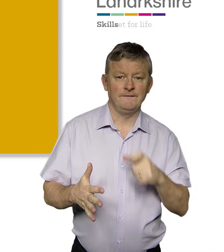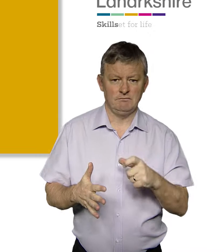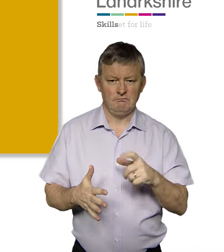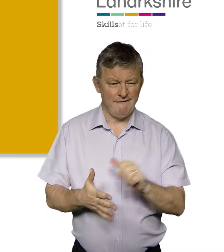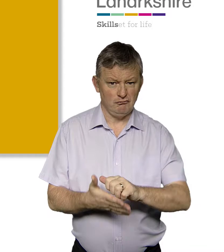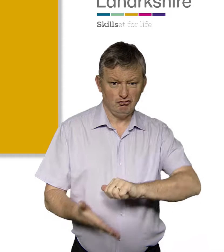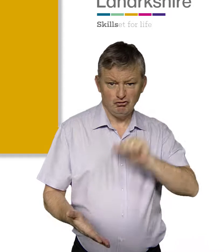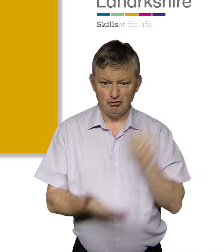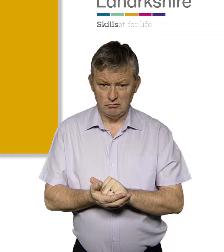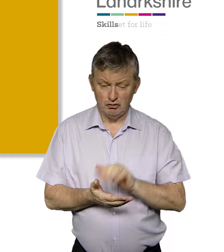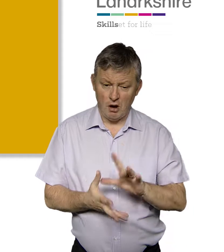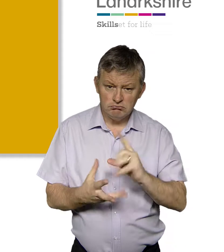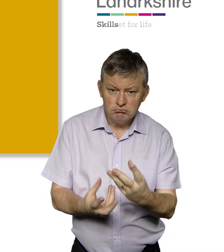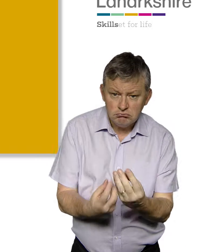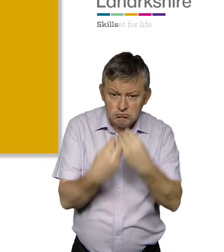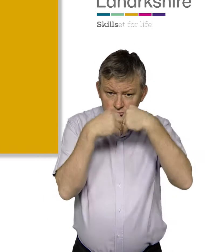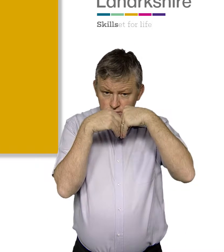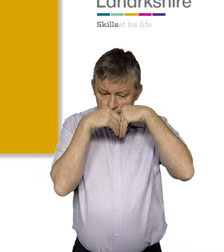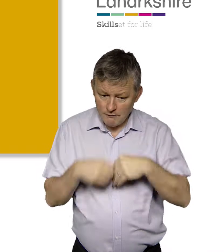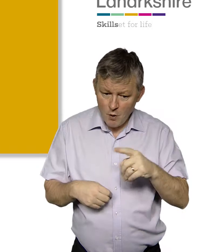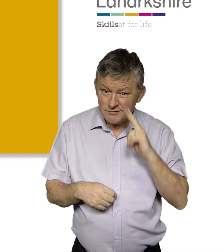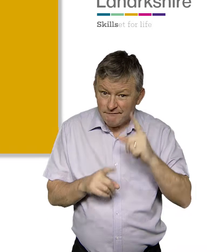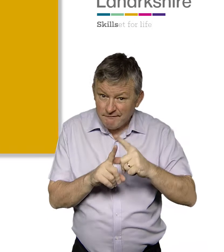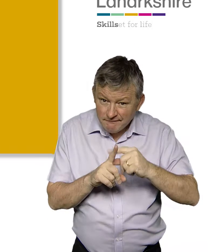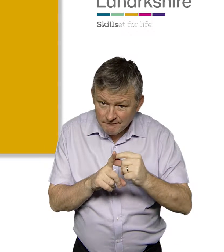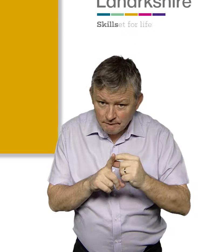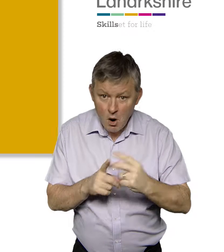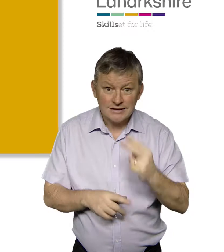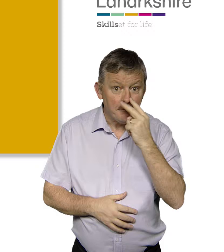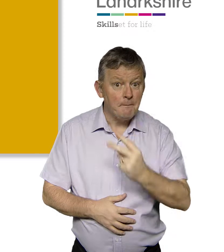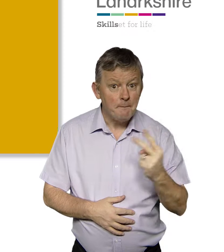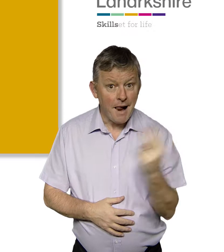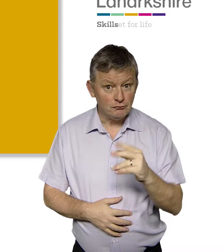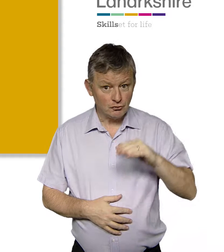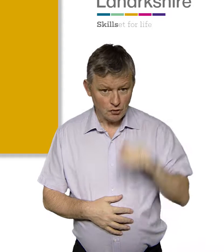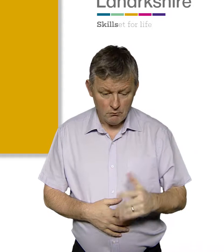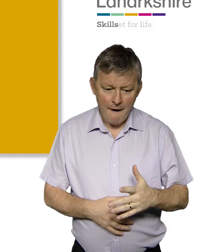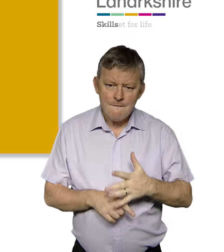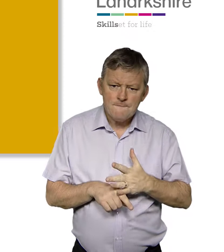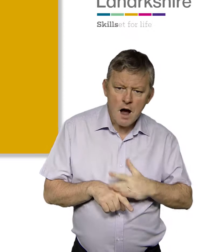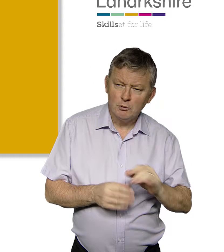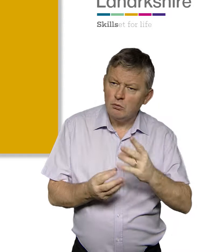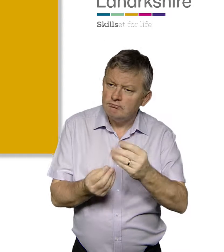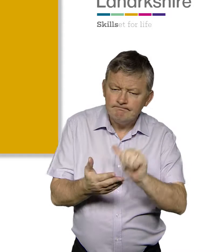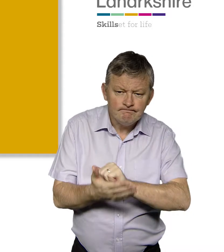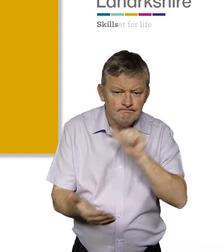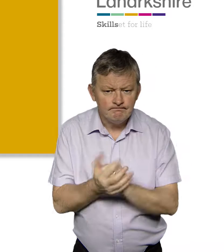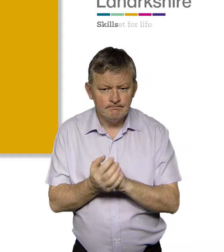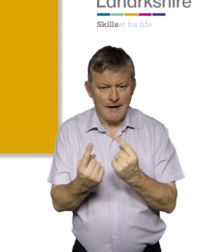The Getting It Right for Every Child G-I-R-F-E-C approach will be fully embedded with a deaf